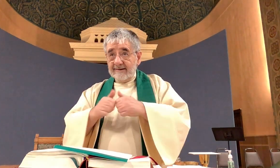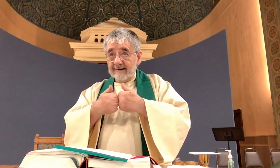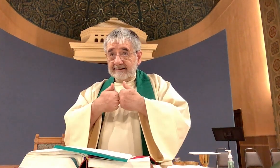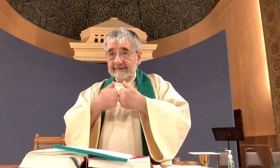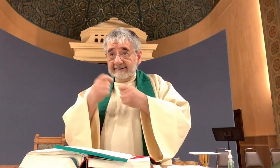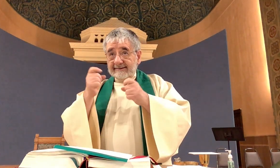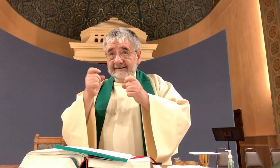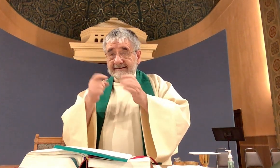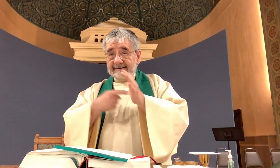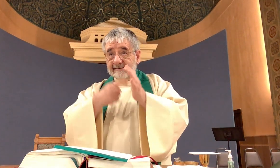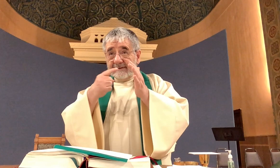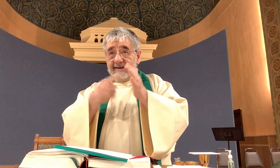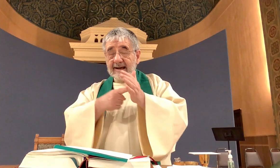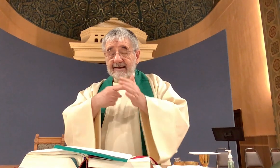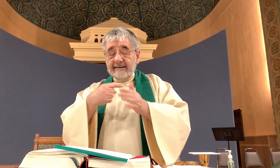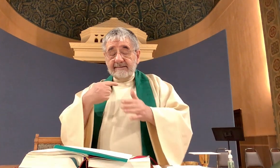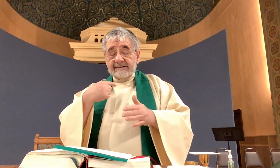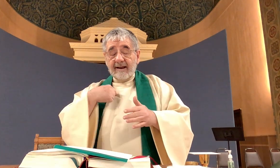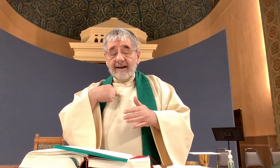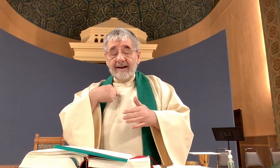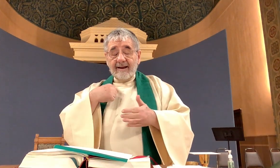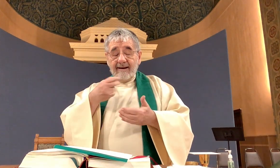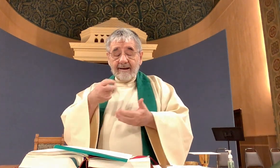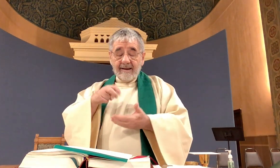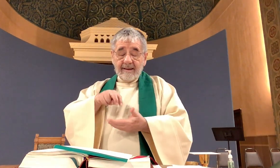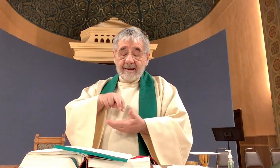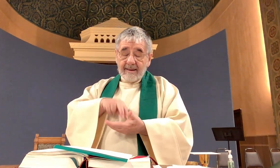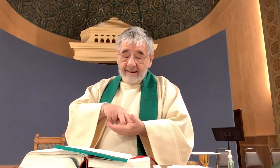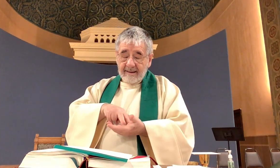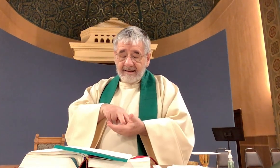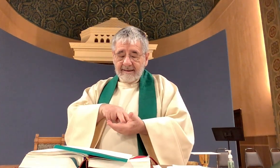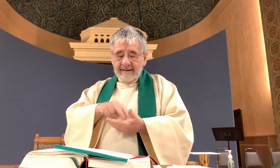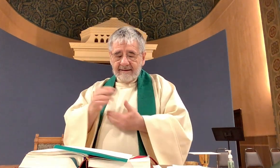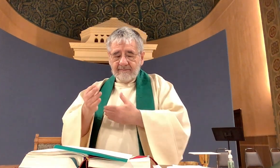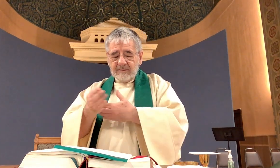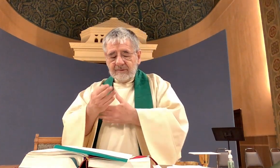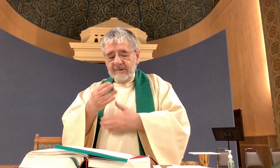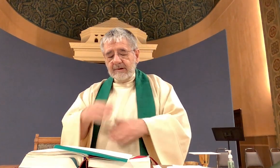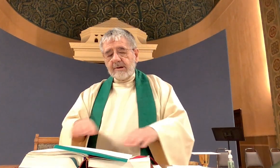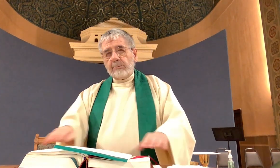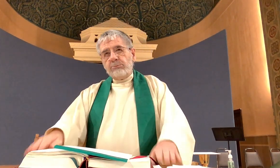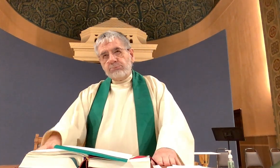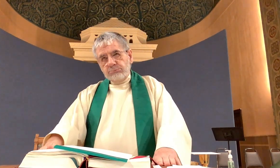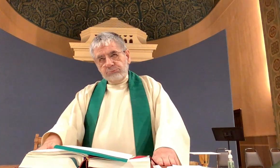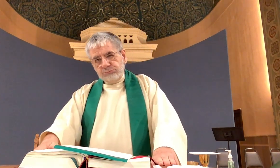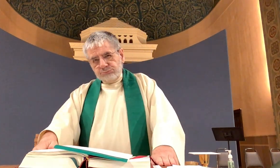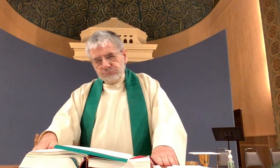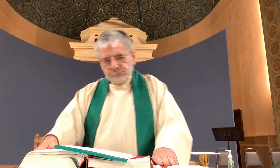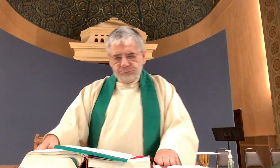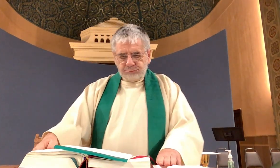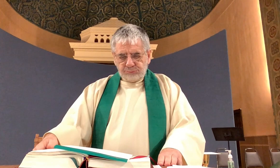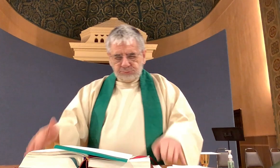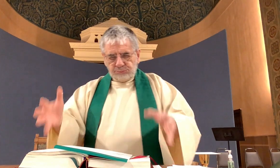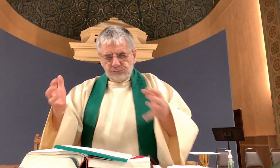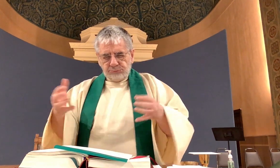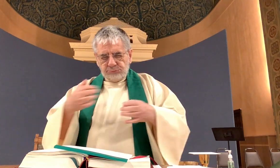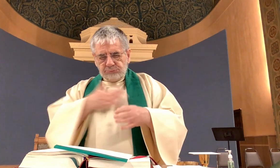challenge you know sometimes I get up in the morning I'm groggy I need my